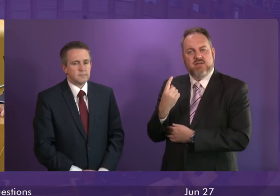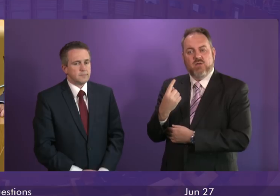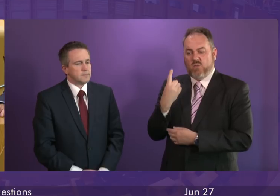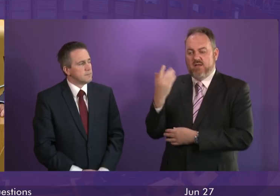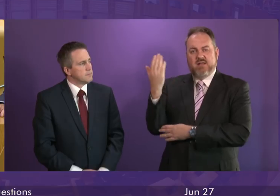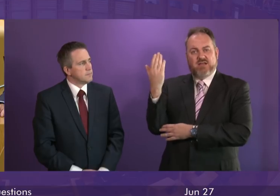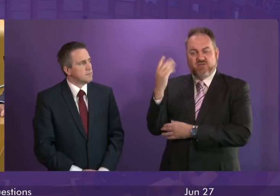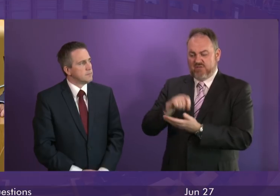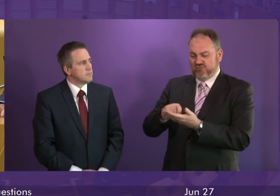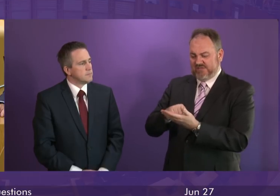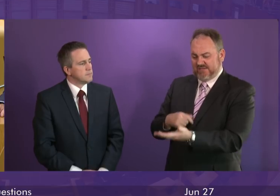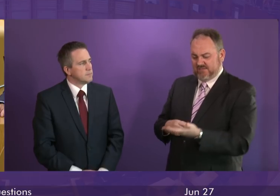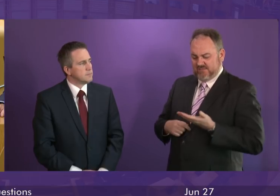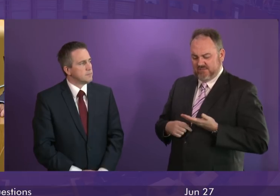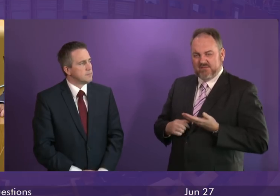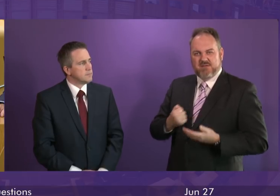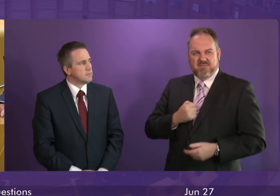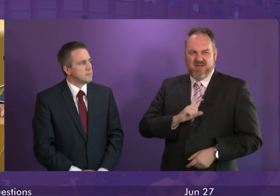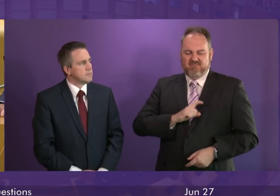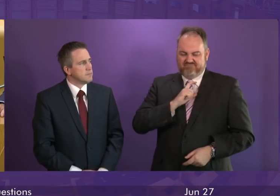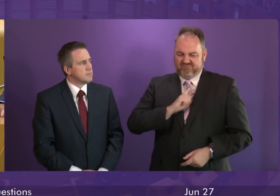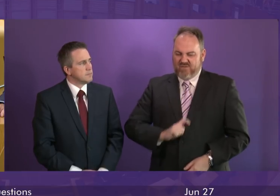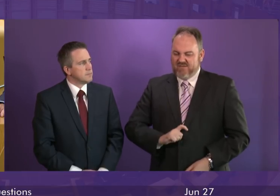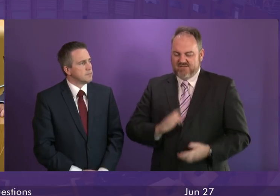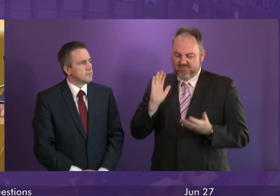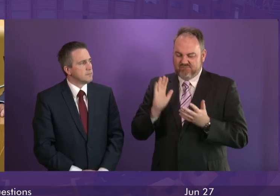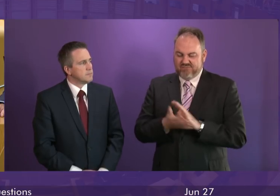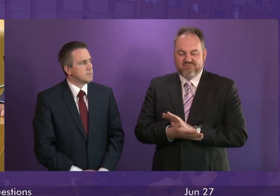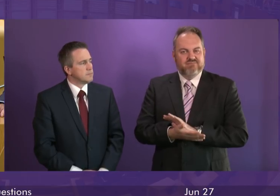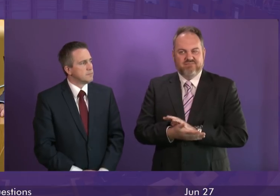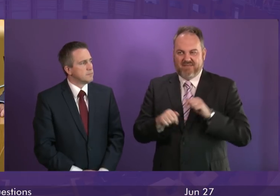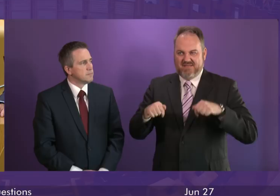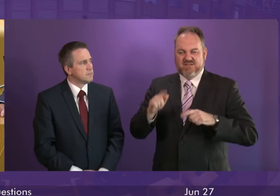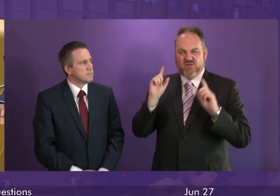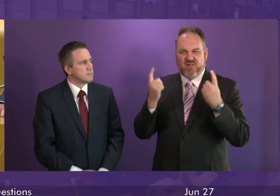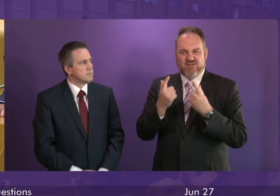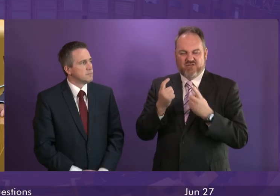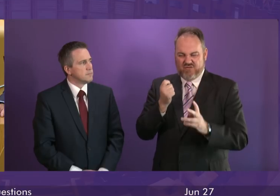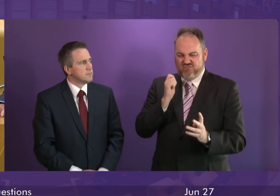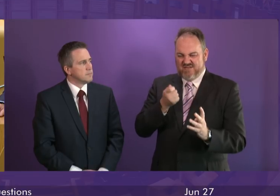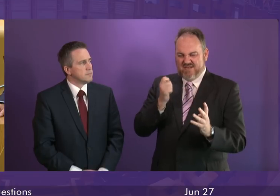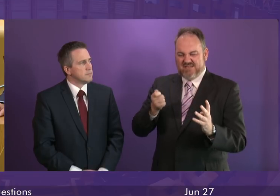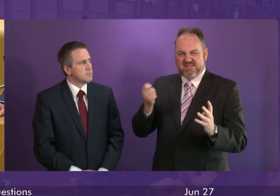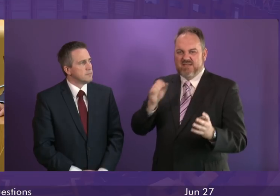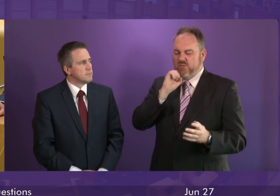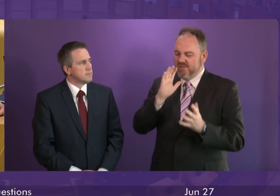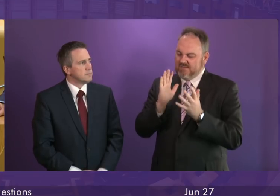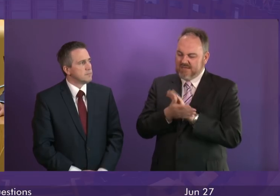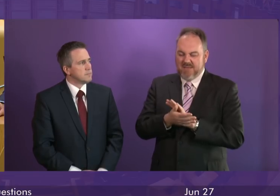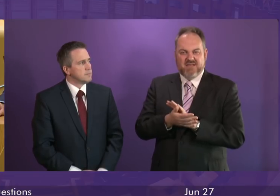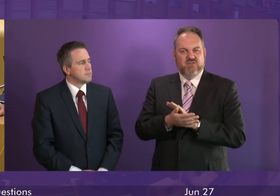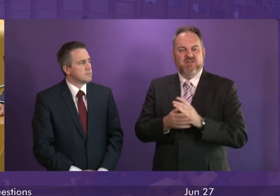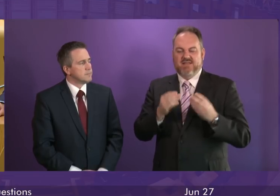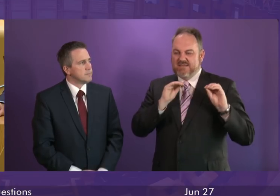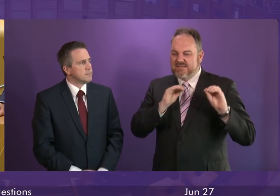affected has written to me to say, my confidence in the college has been completely eroded. These redundancies will taint the learning and teaching